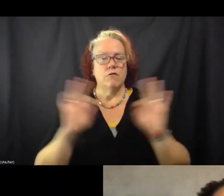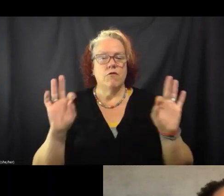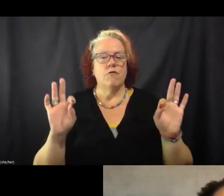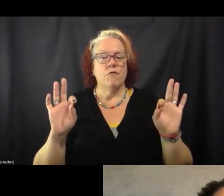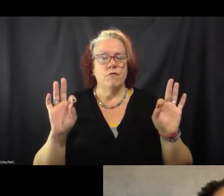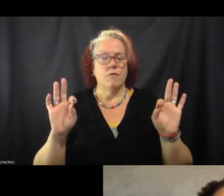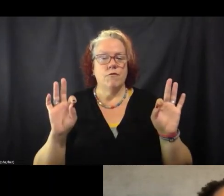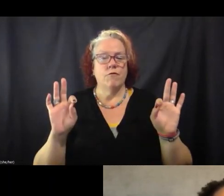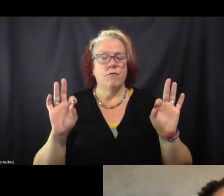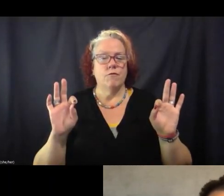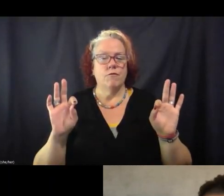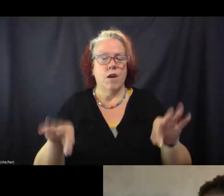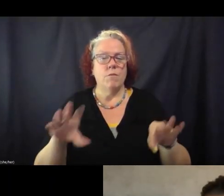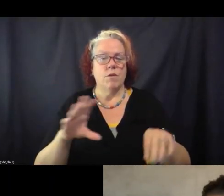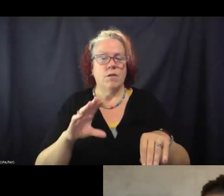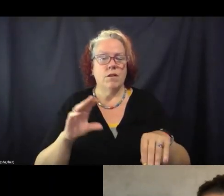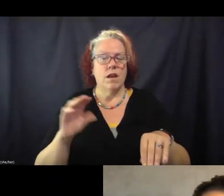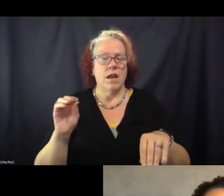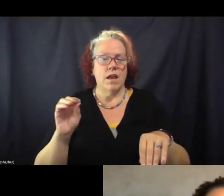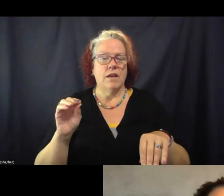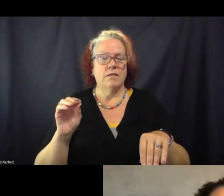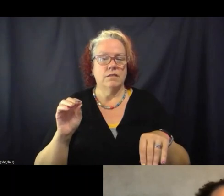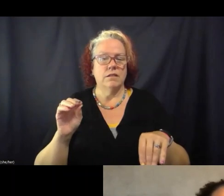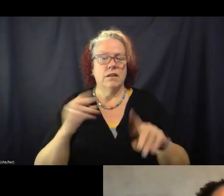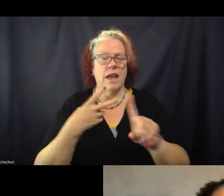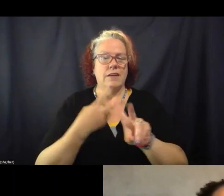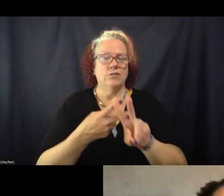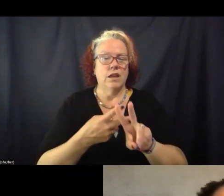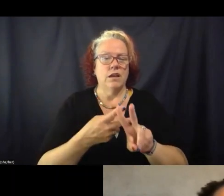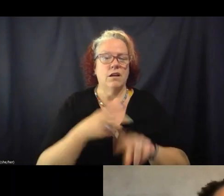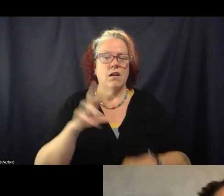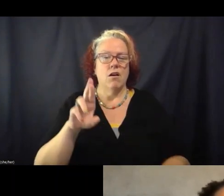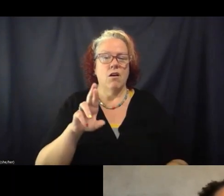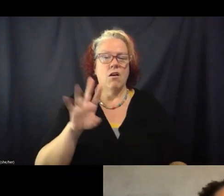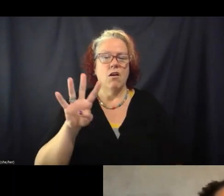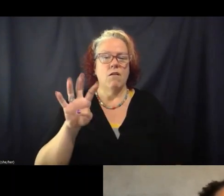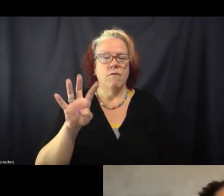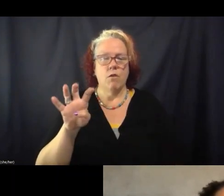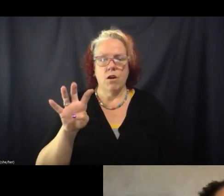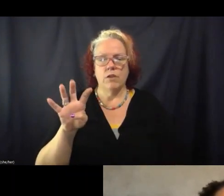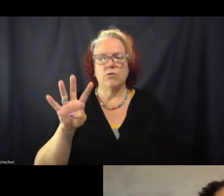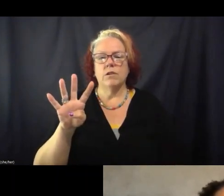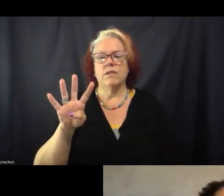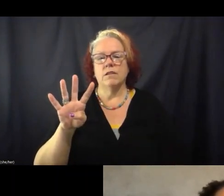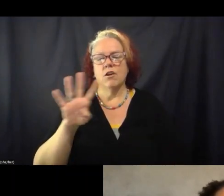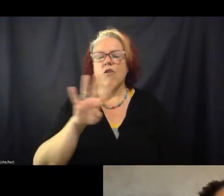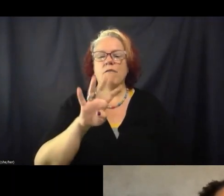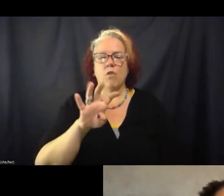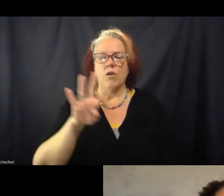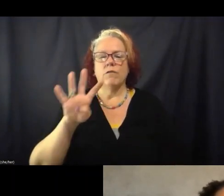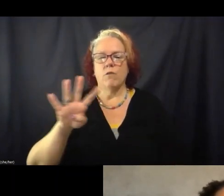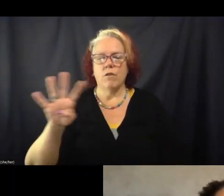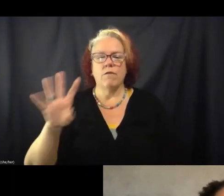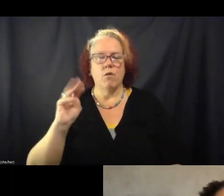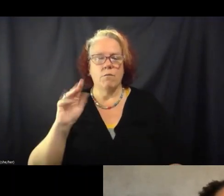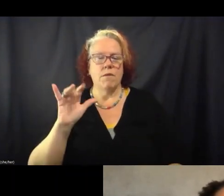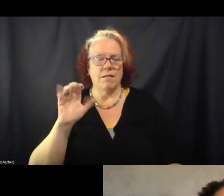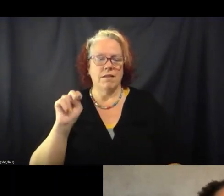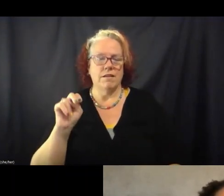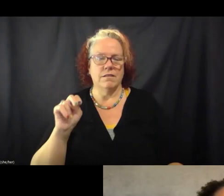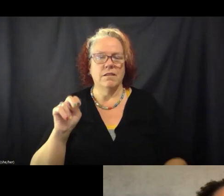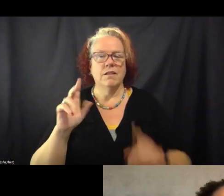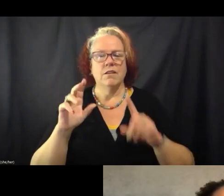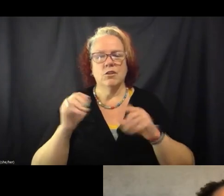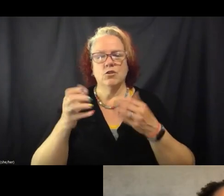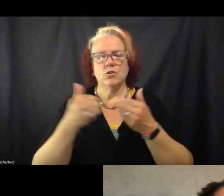framework and hashtag called R444 million, again, the original price tag of the prison, in order to